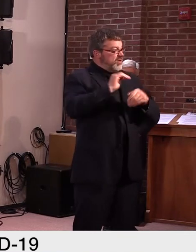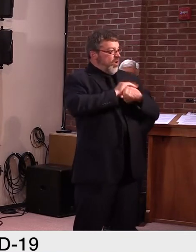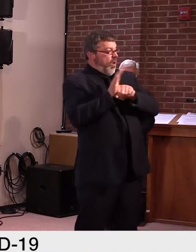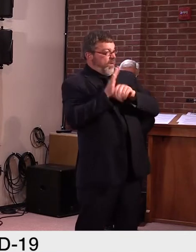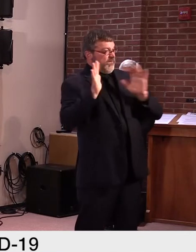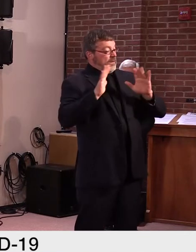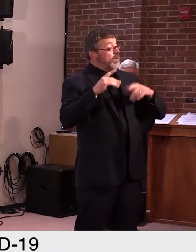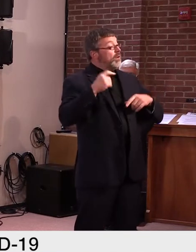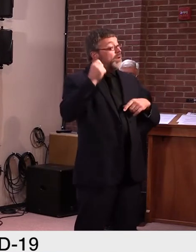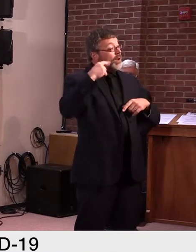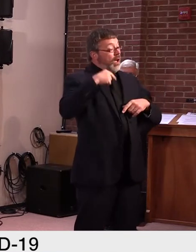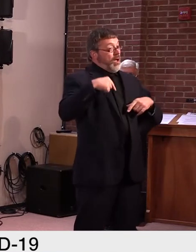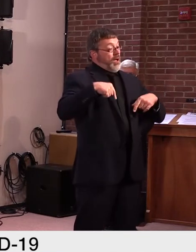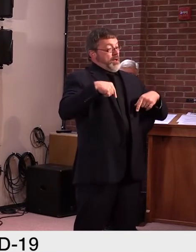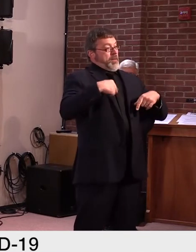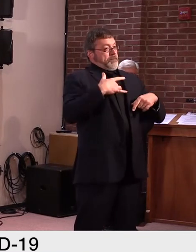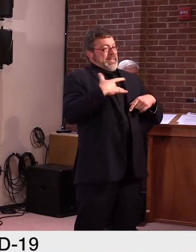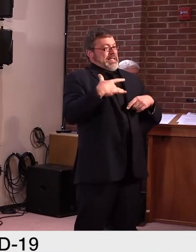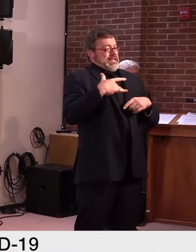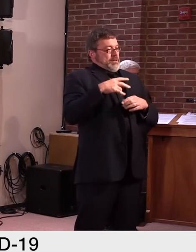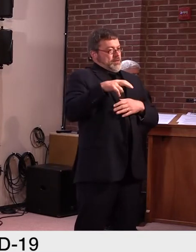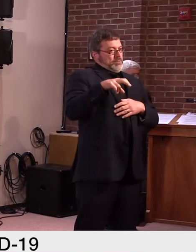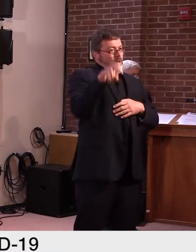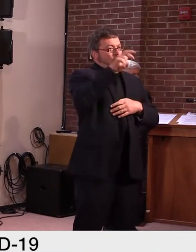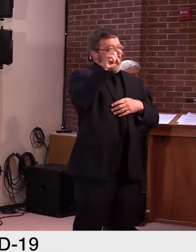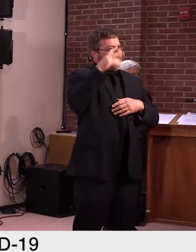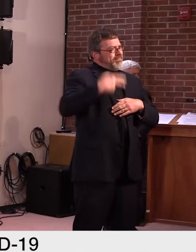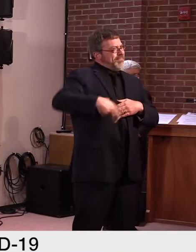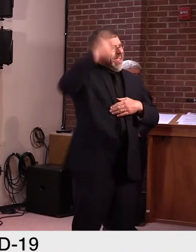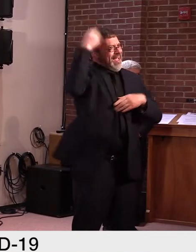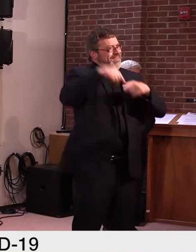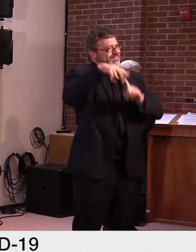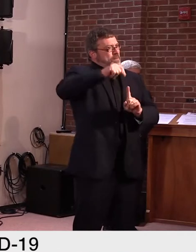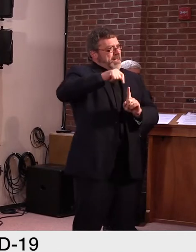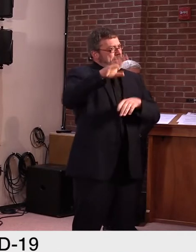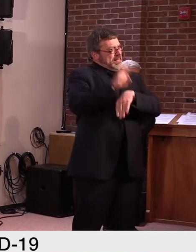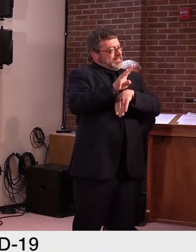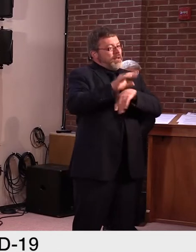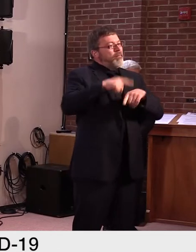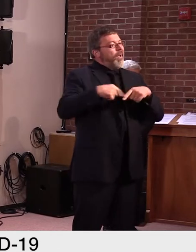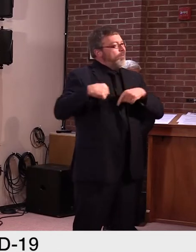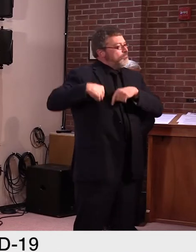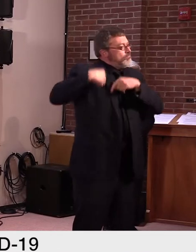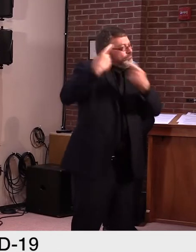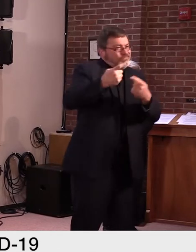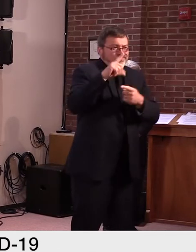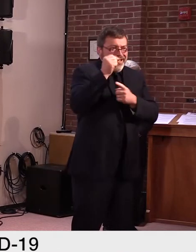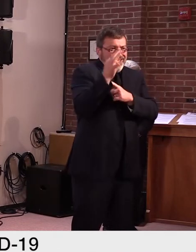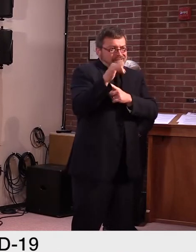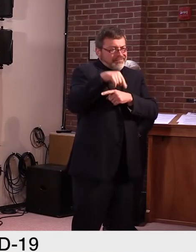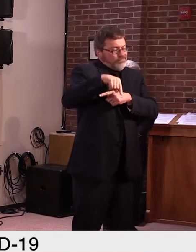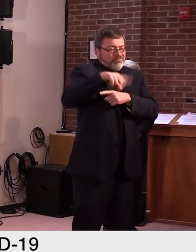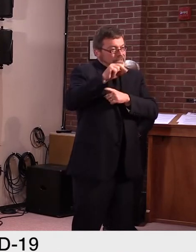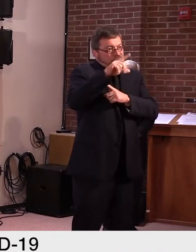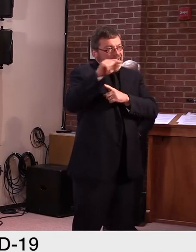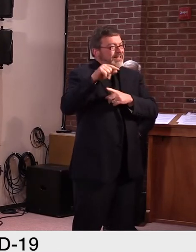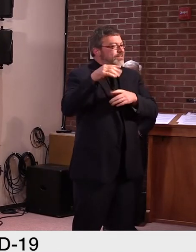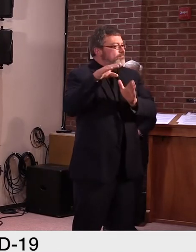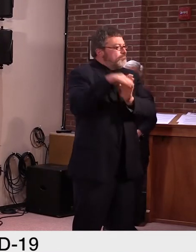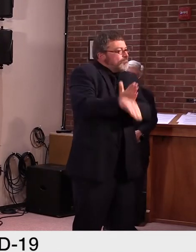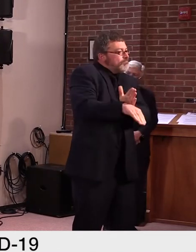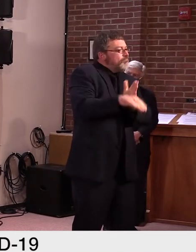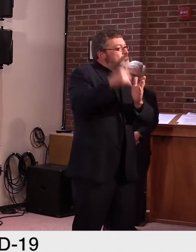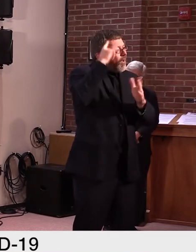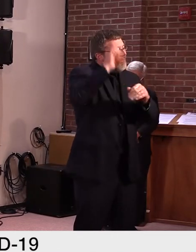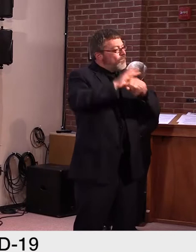As well, as a reminder, we have a travel policy in place, and the lodging industry has been doing a very good job helping us